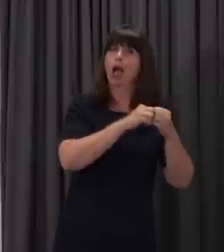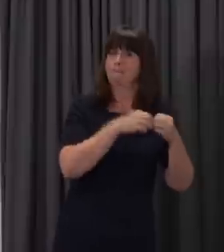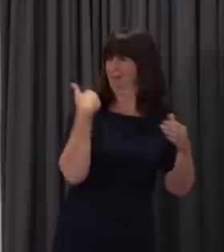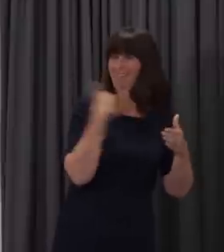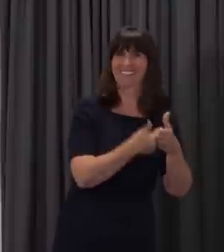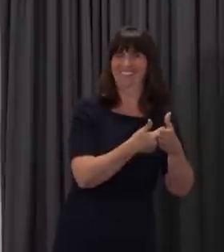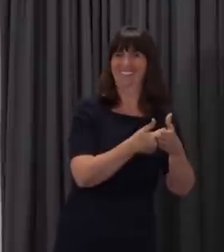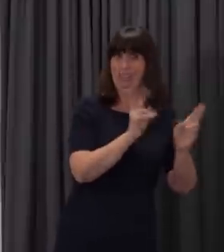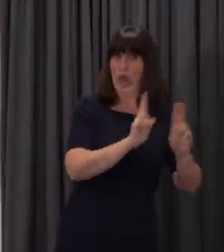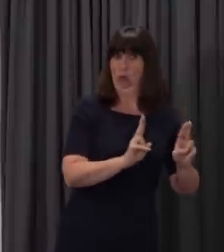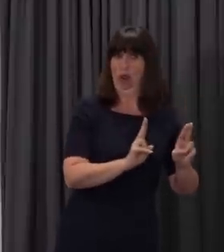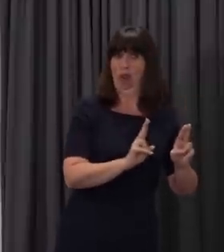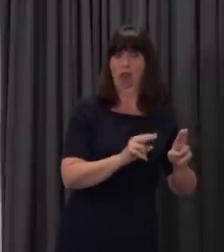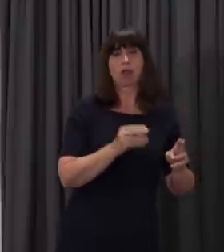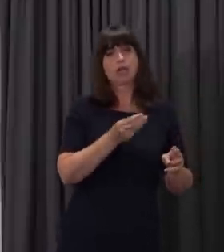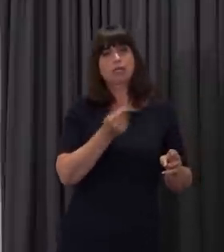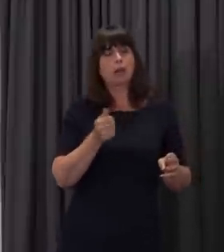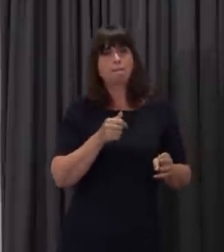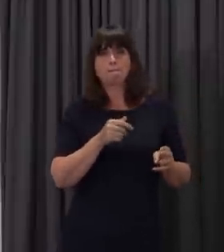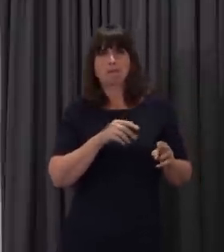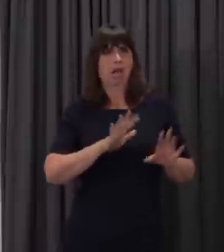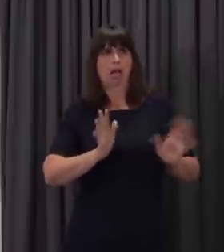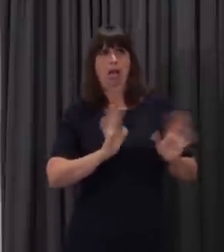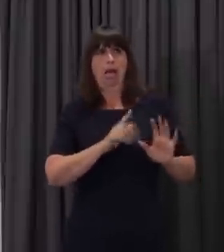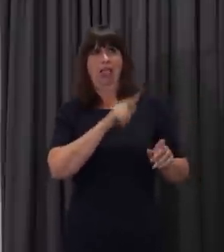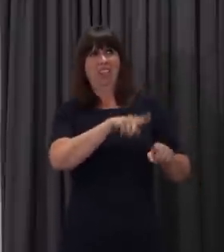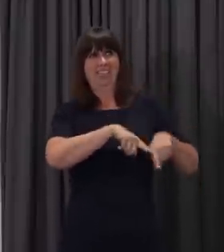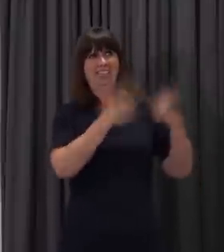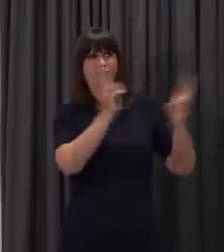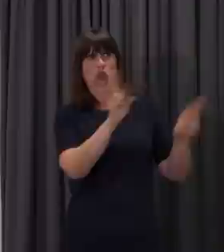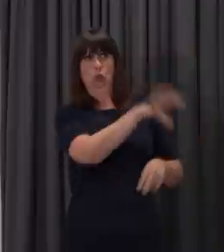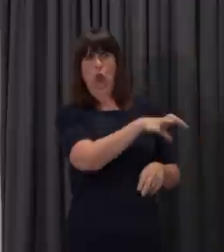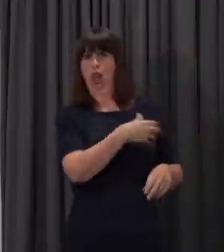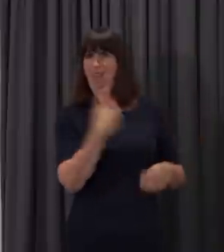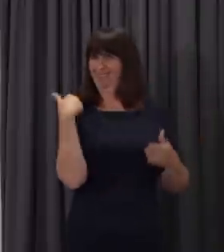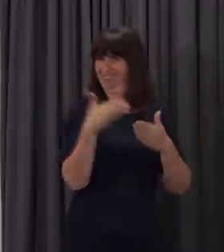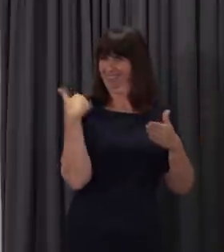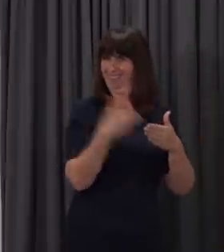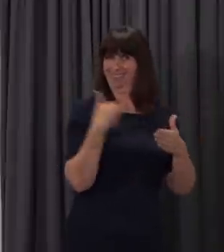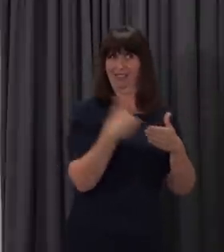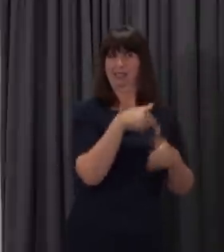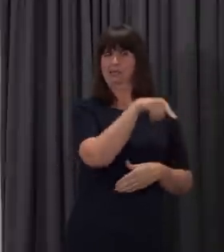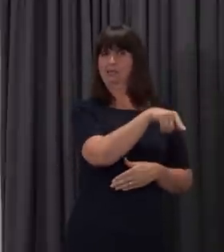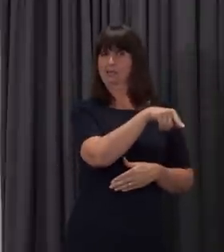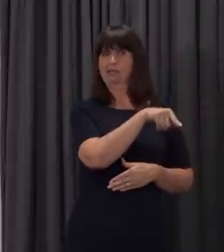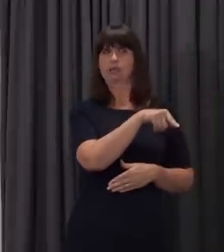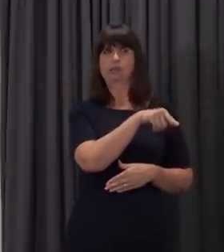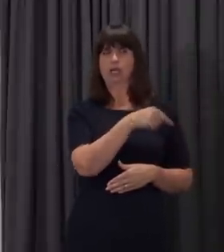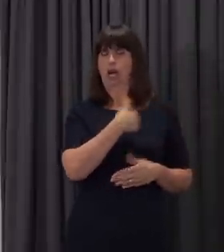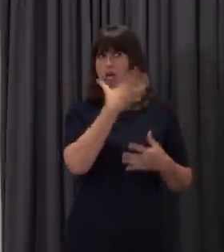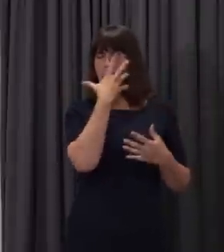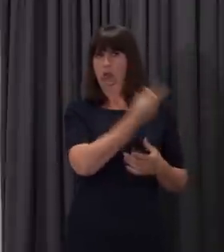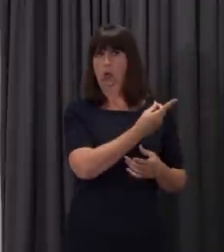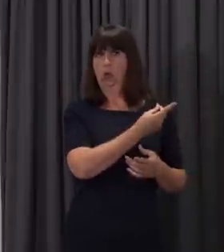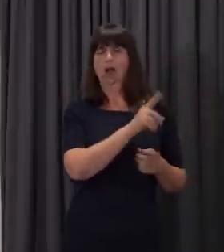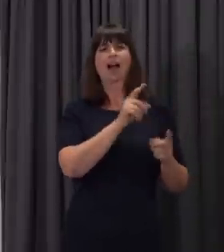because that is a school environment which that child is not familiar with, often because the staff in those hubs, by the very nature of them, rotate